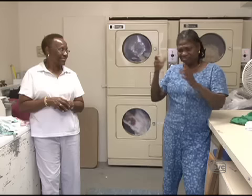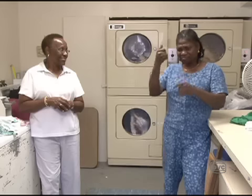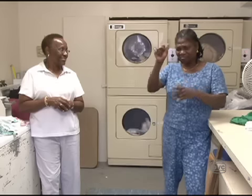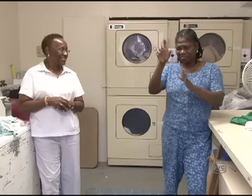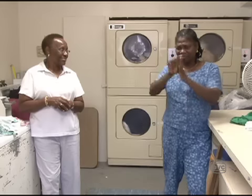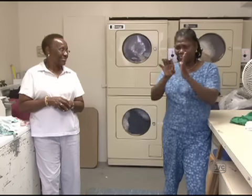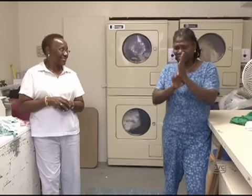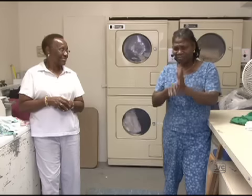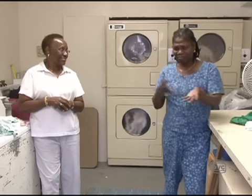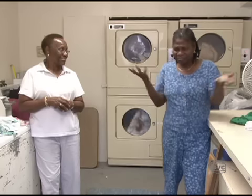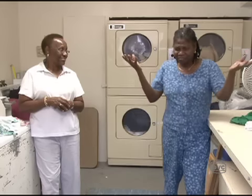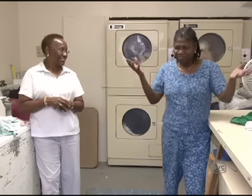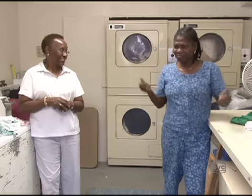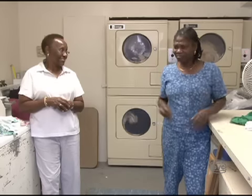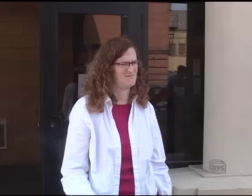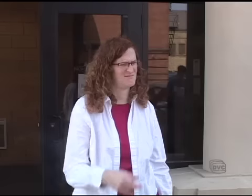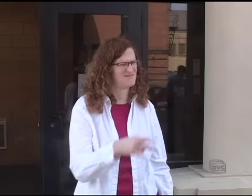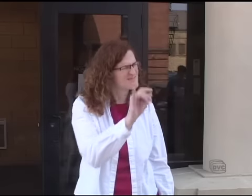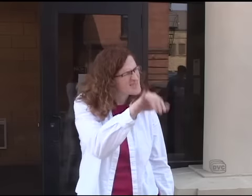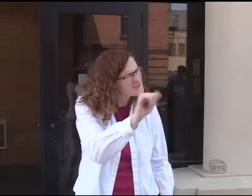Well, if we're talking about the Ten Commandments, I don't know.